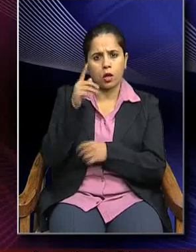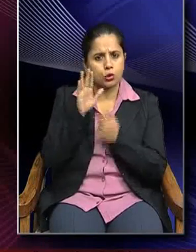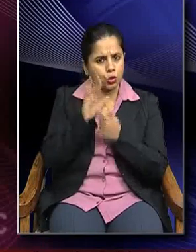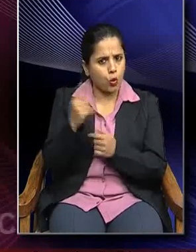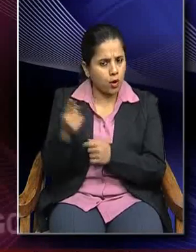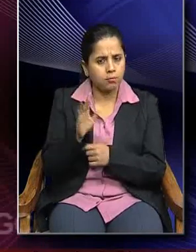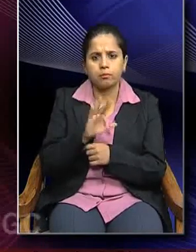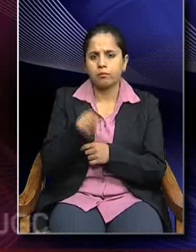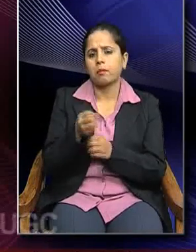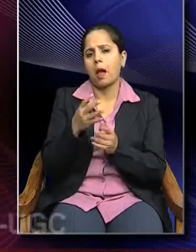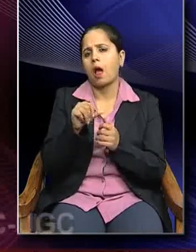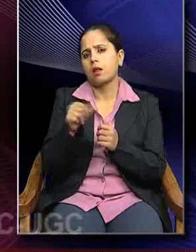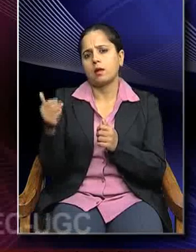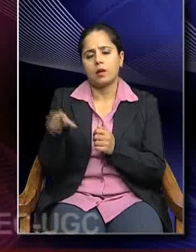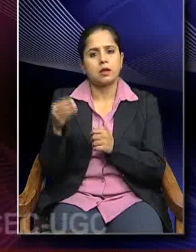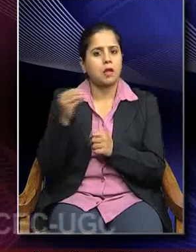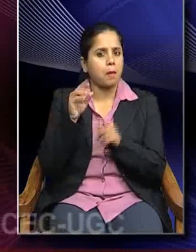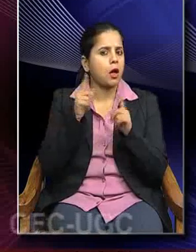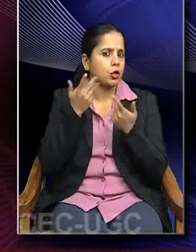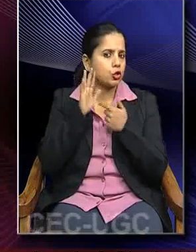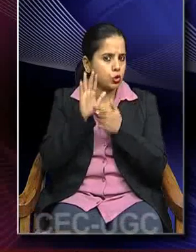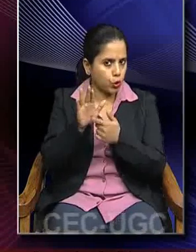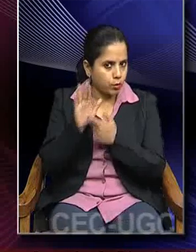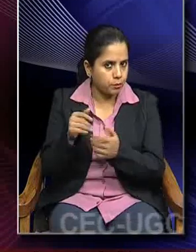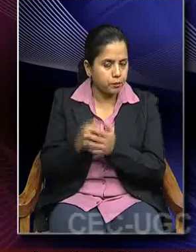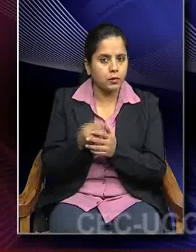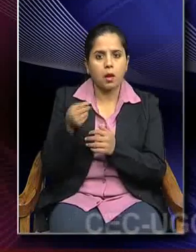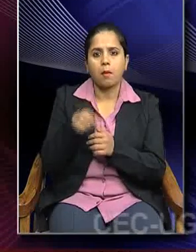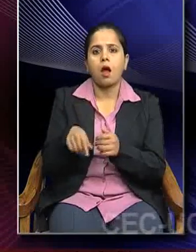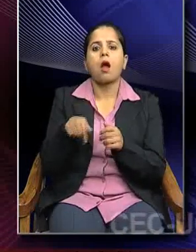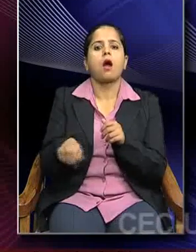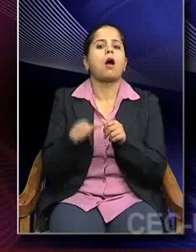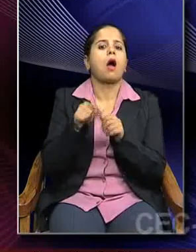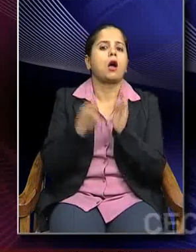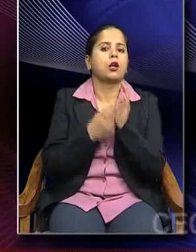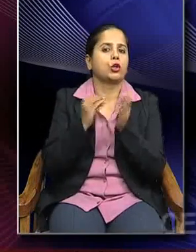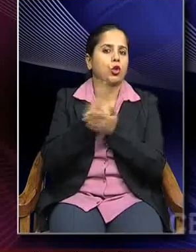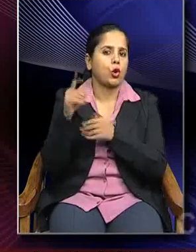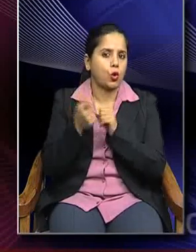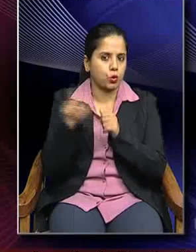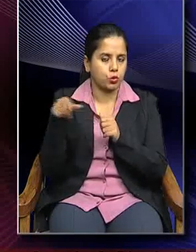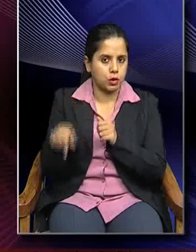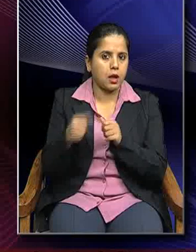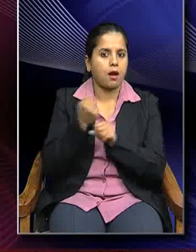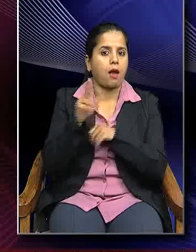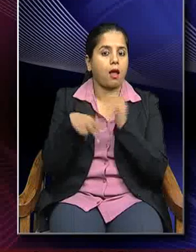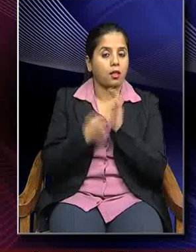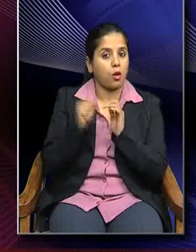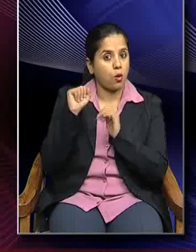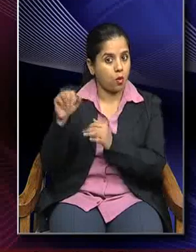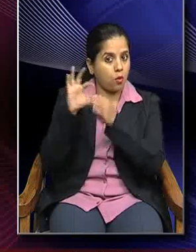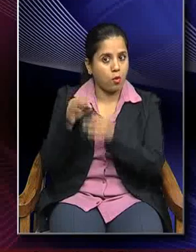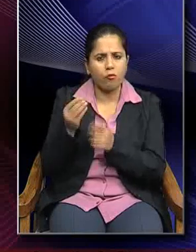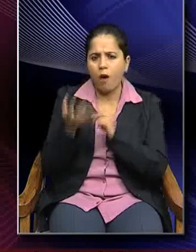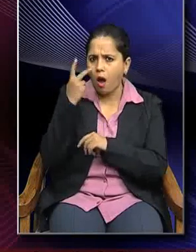some specimen from some archeological specimen from Gandhar are also